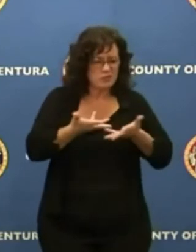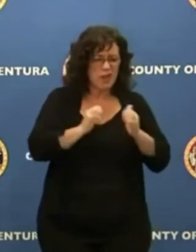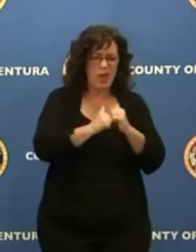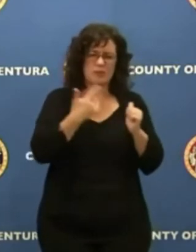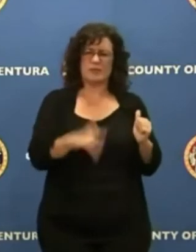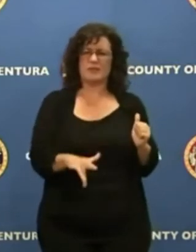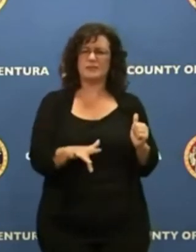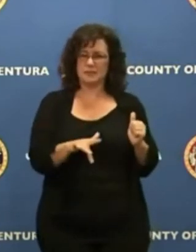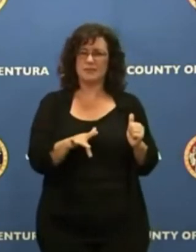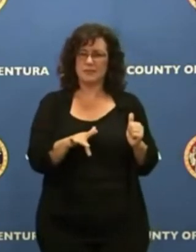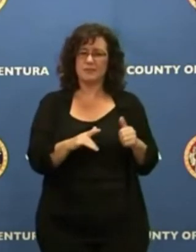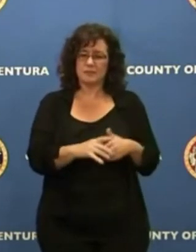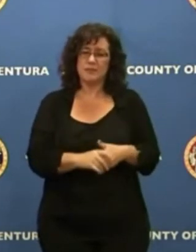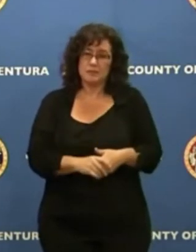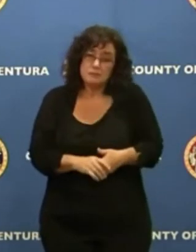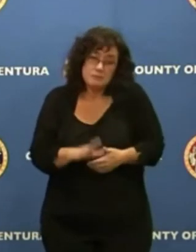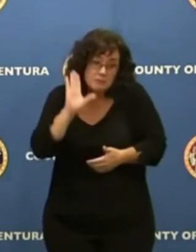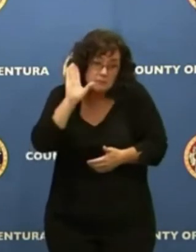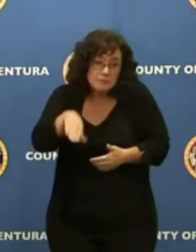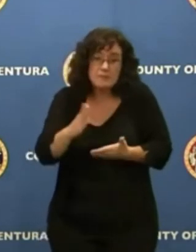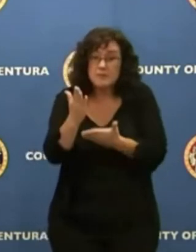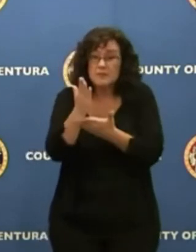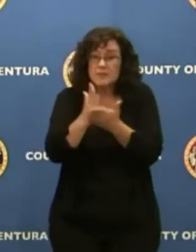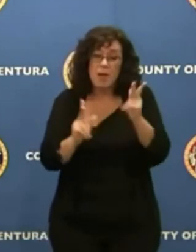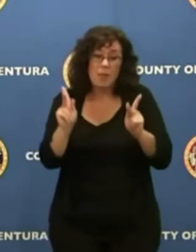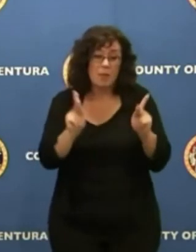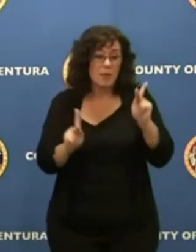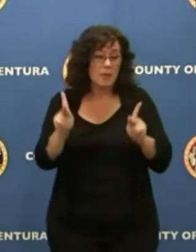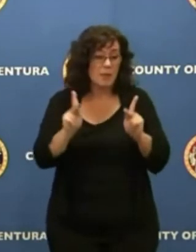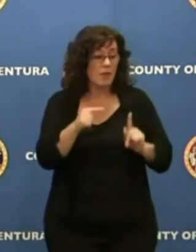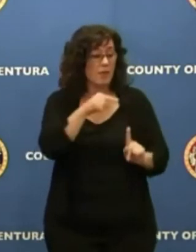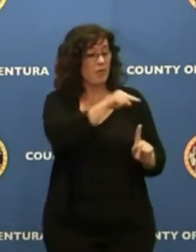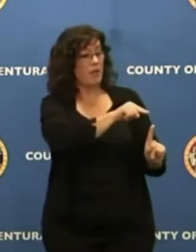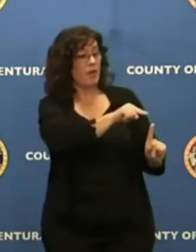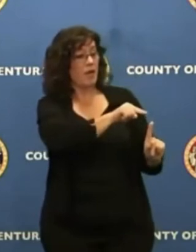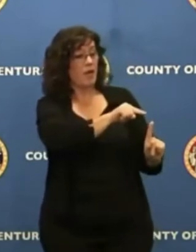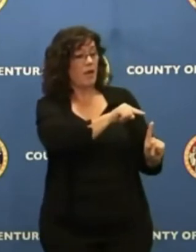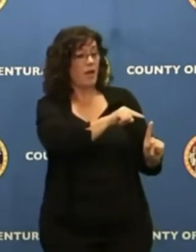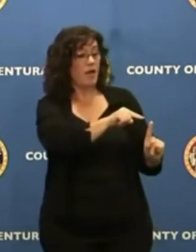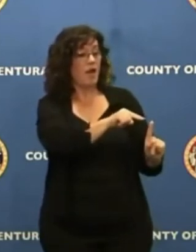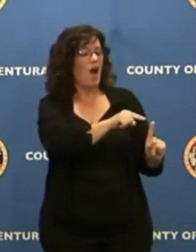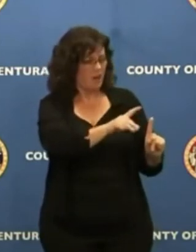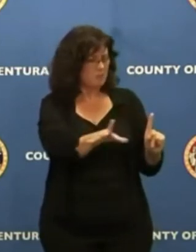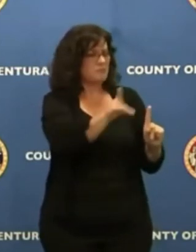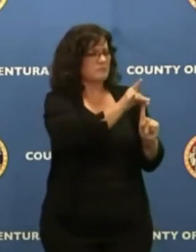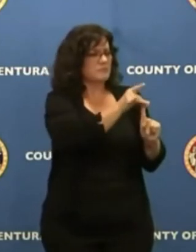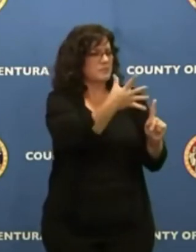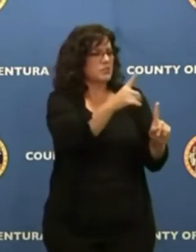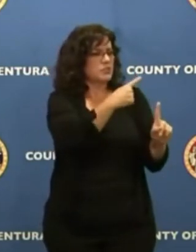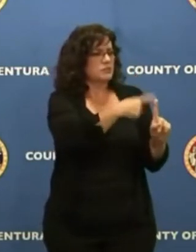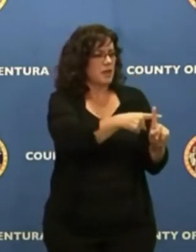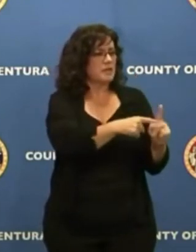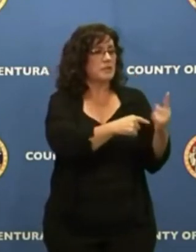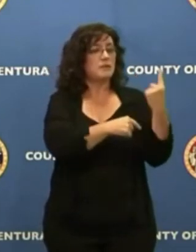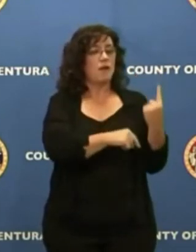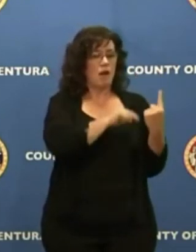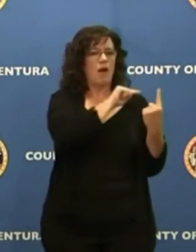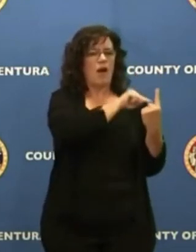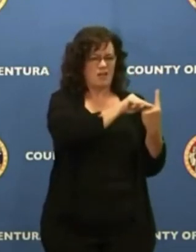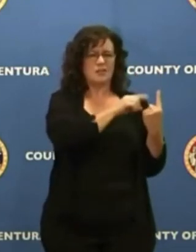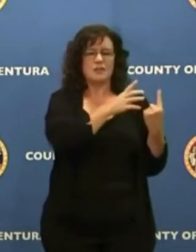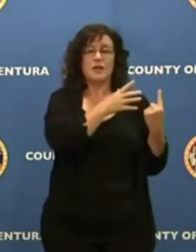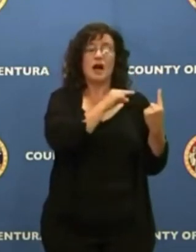trouble being isolated. For instance, if they live in a home where there's only one bathroom